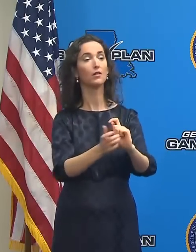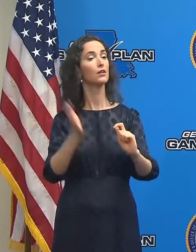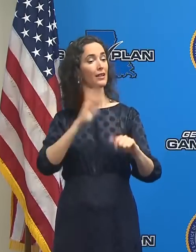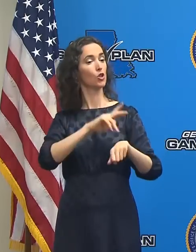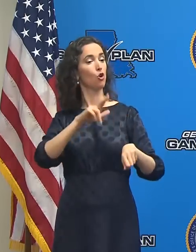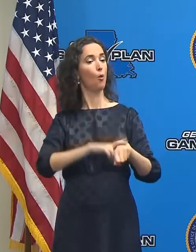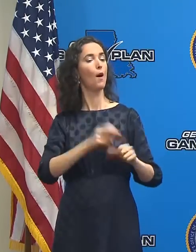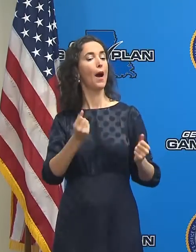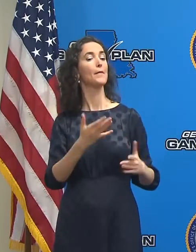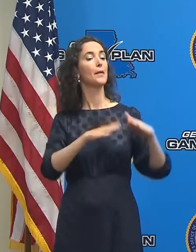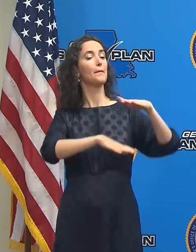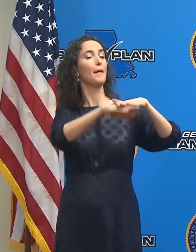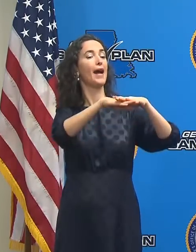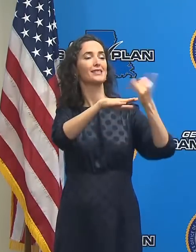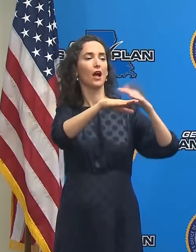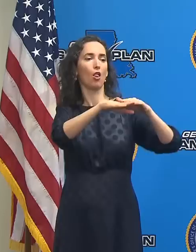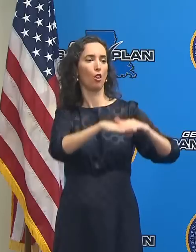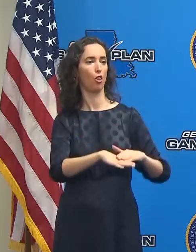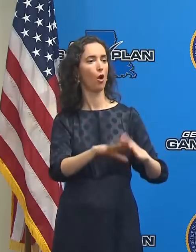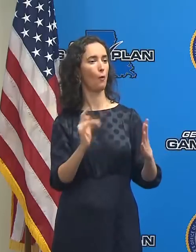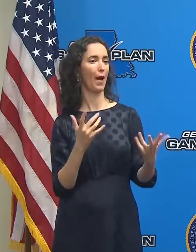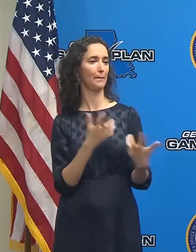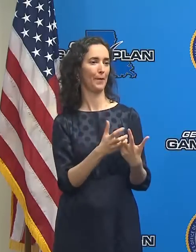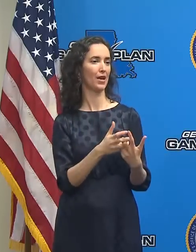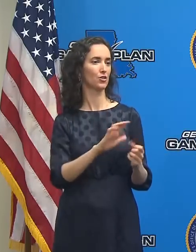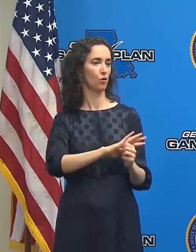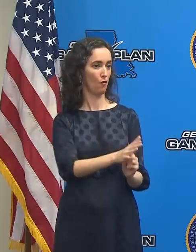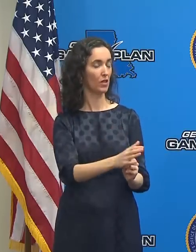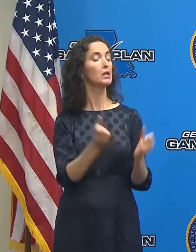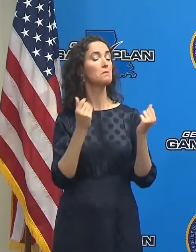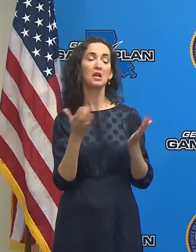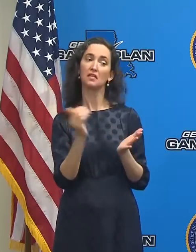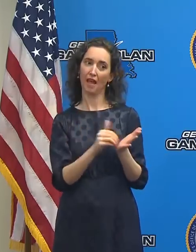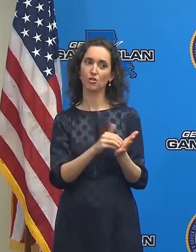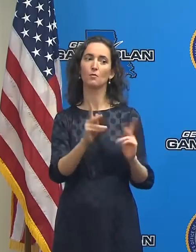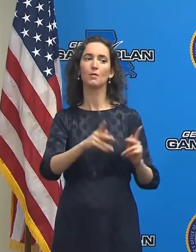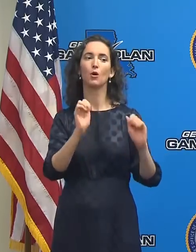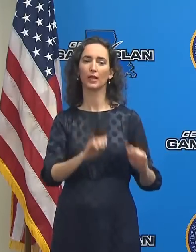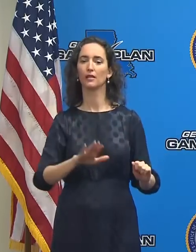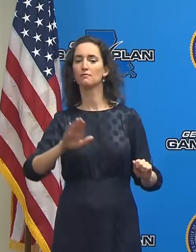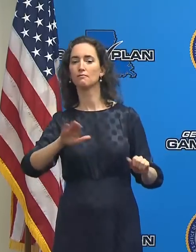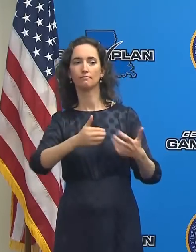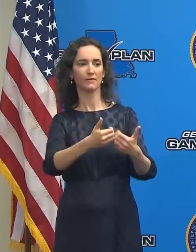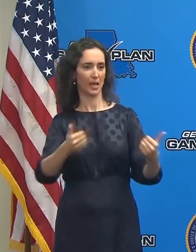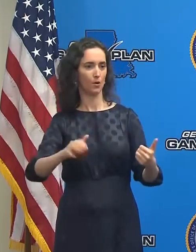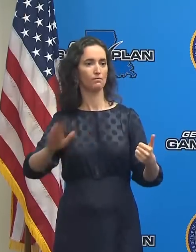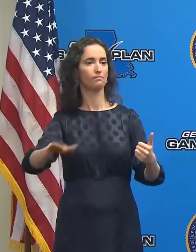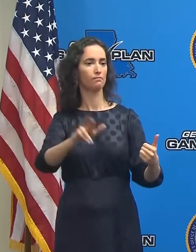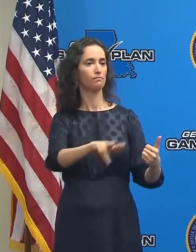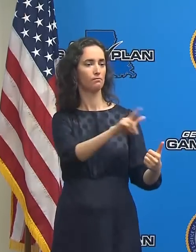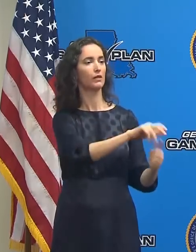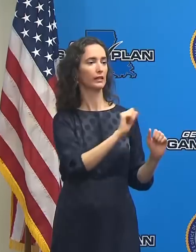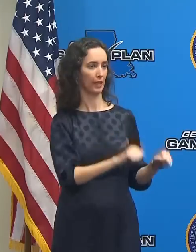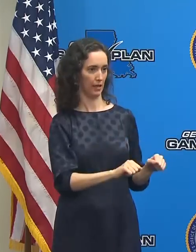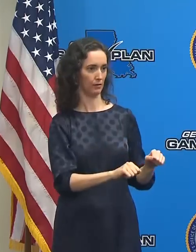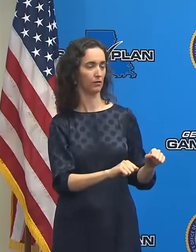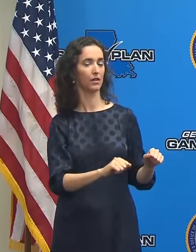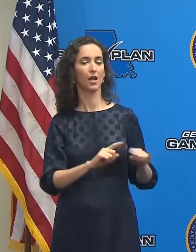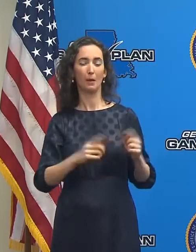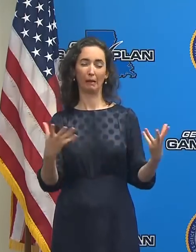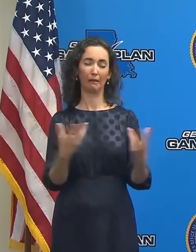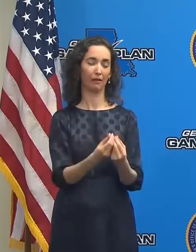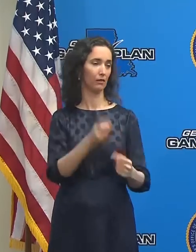would normally be, although we can still shelter many thousands of people. But but even if we we